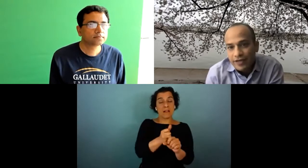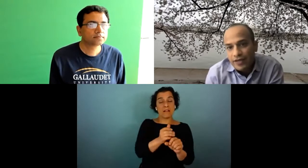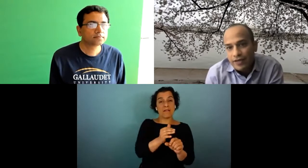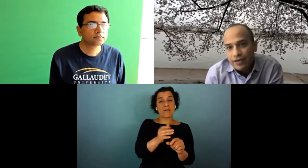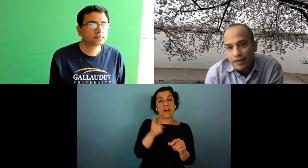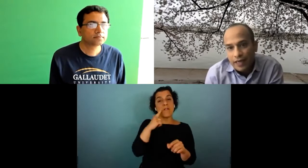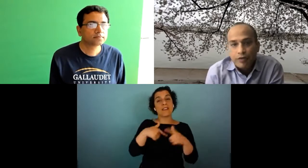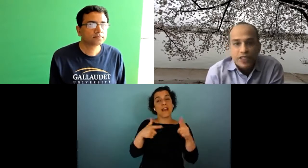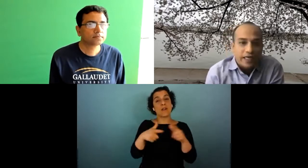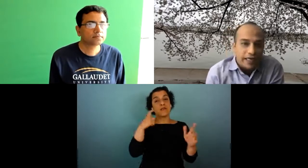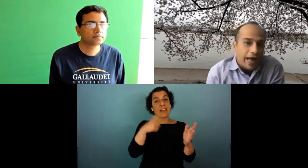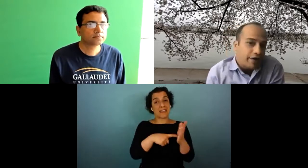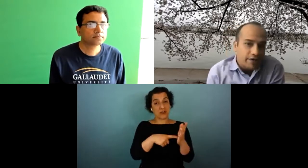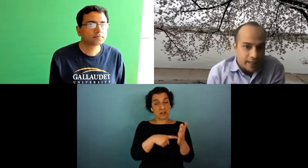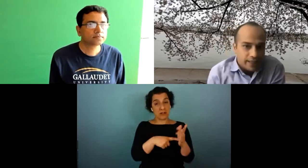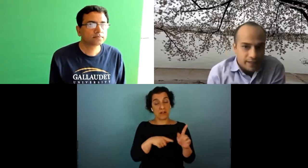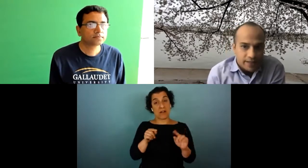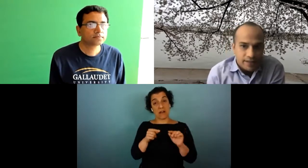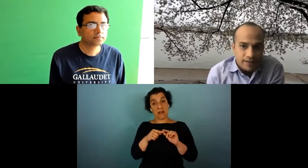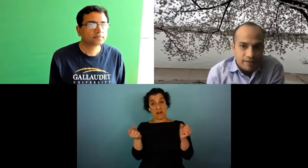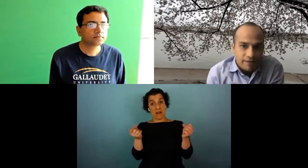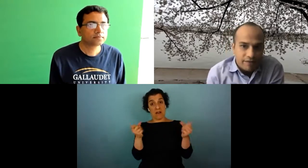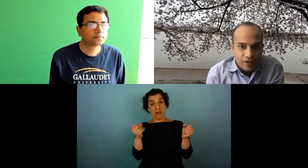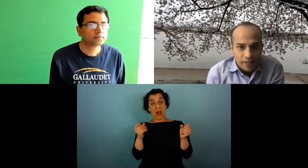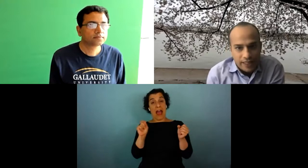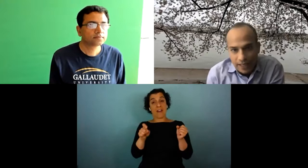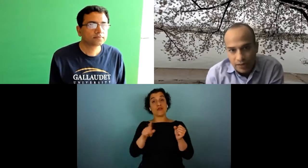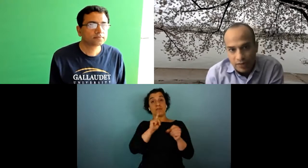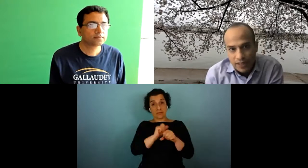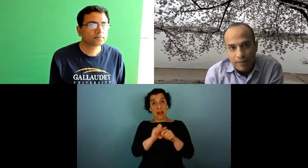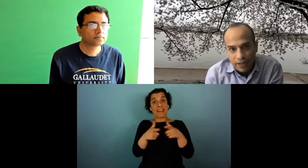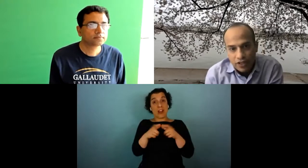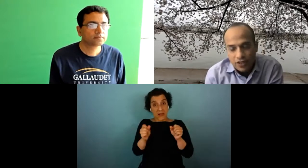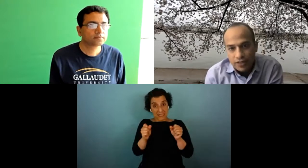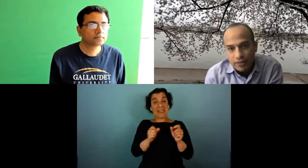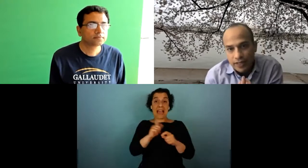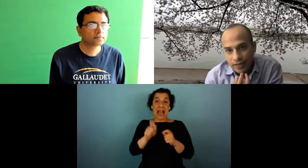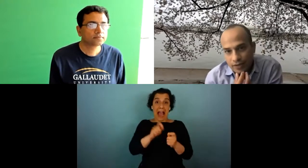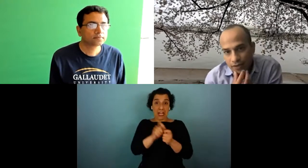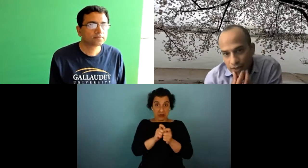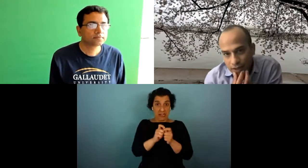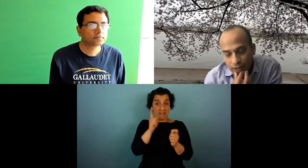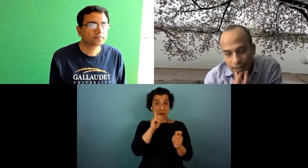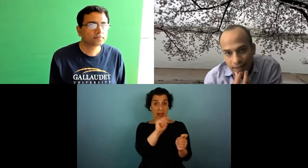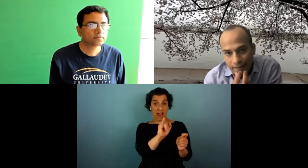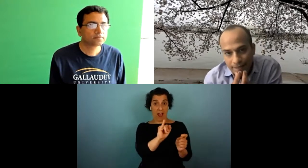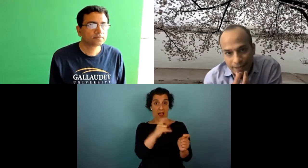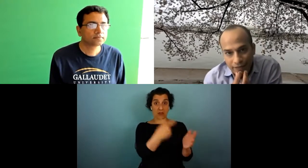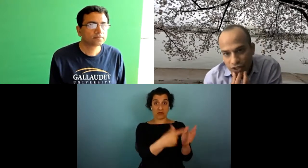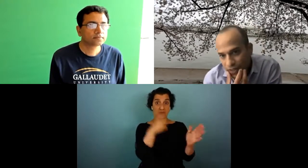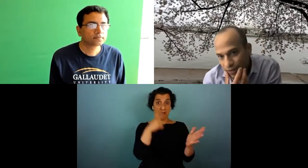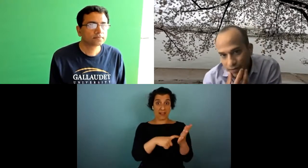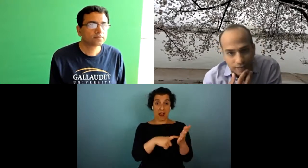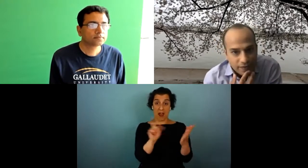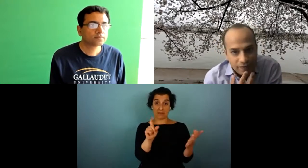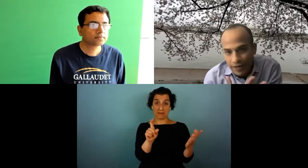linguistically accurate sentences for these ai service applications right so um and